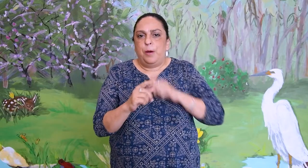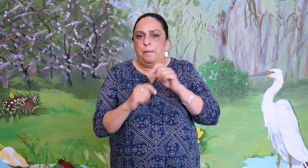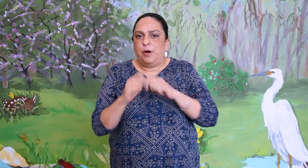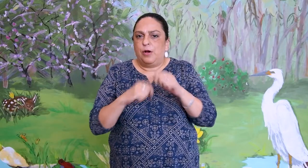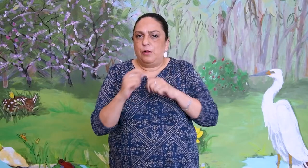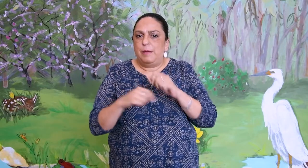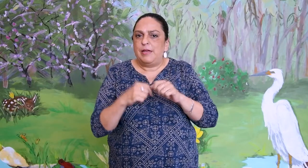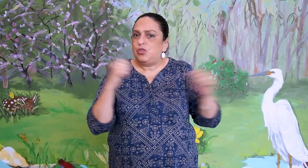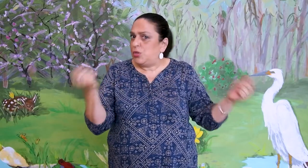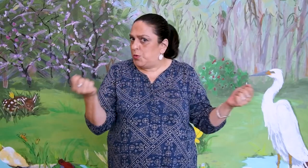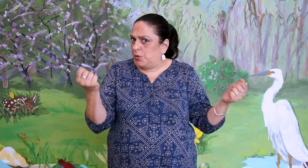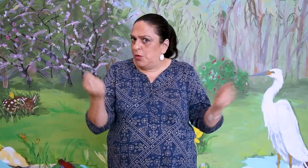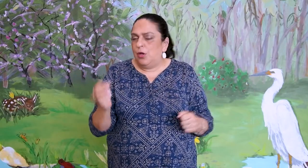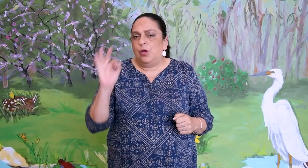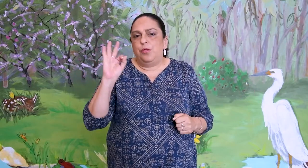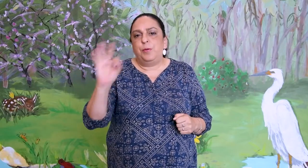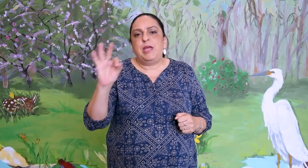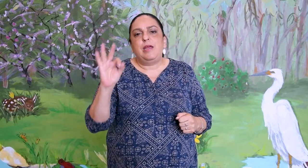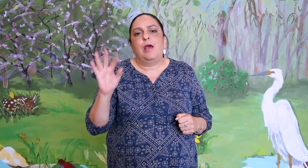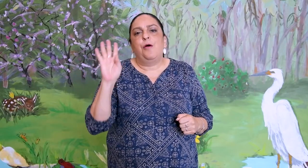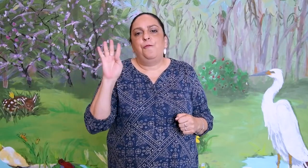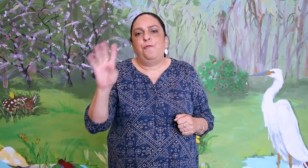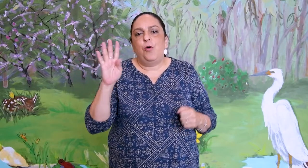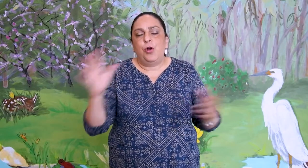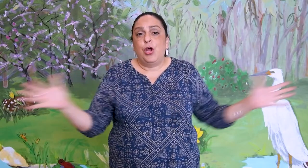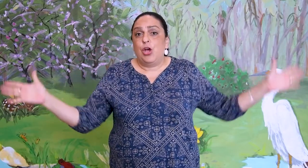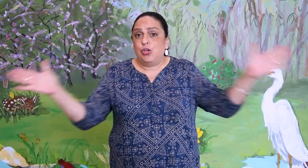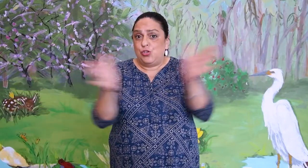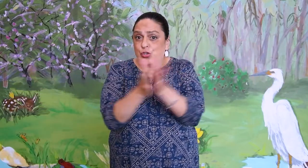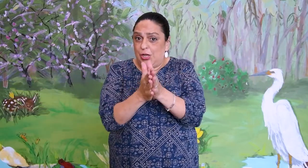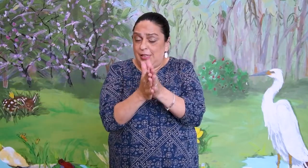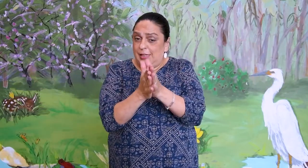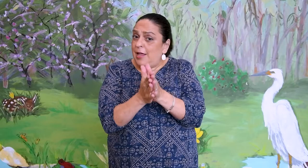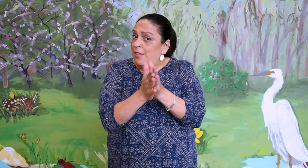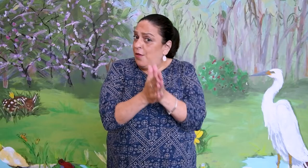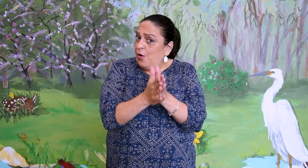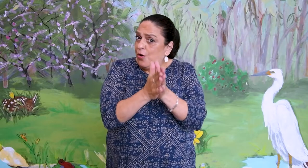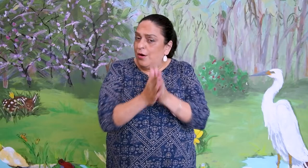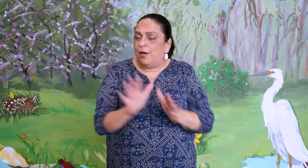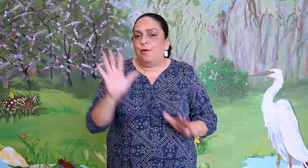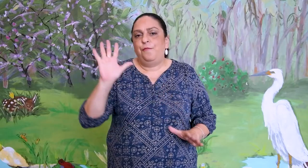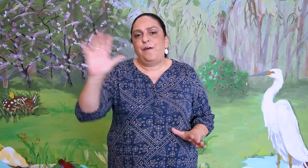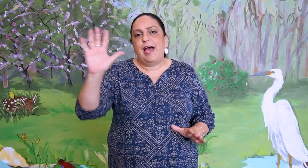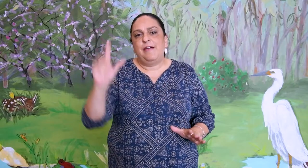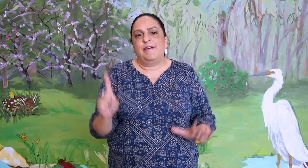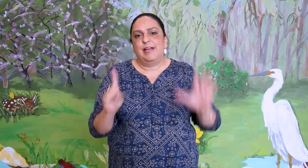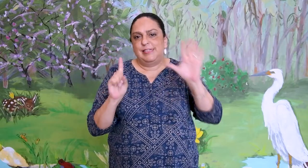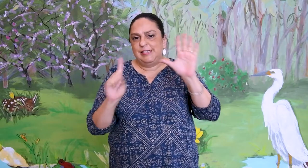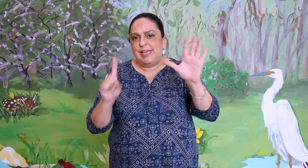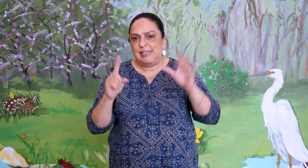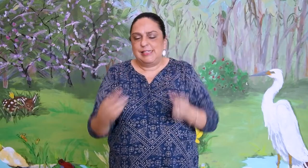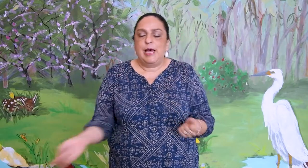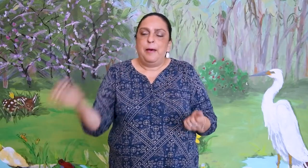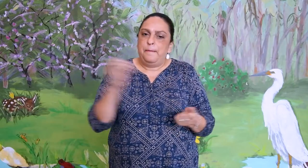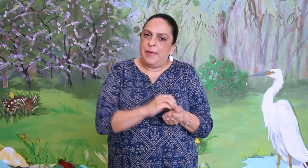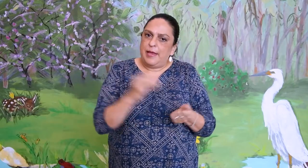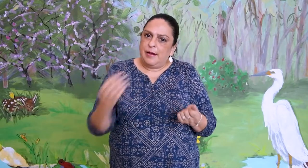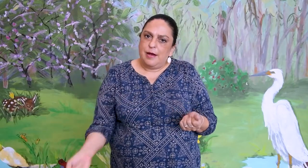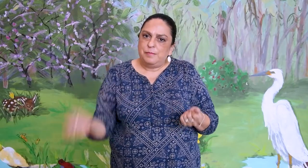buckle my shoe, three, four, shut the door, five, six, pick up